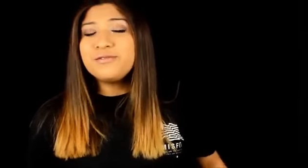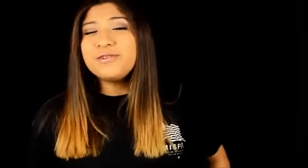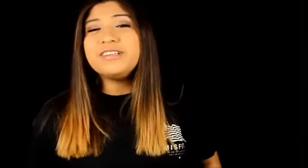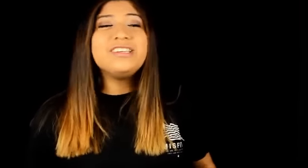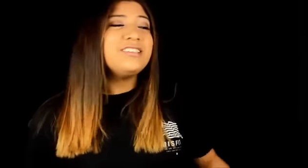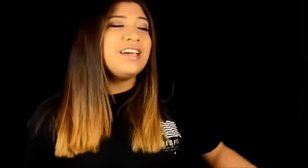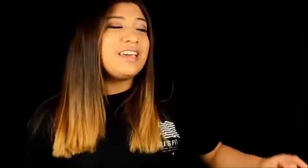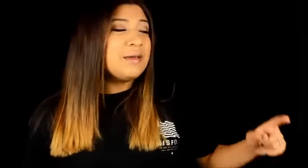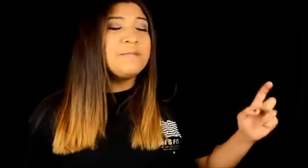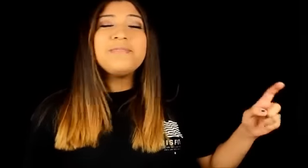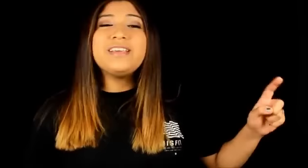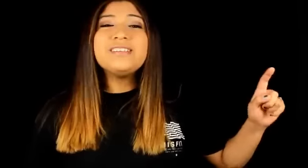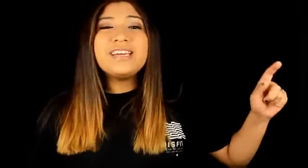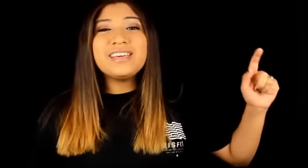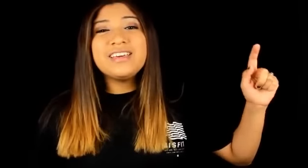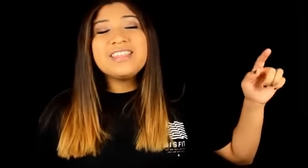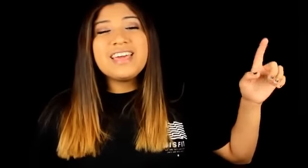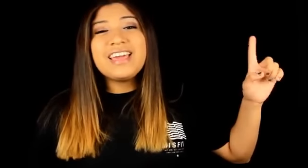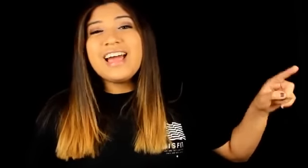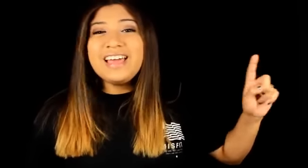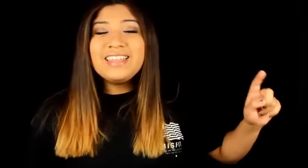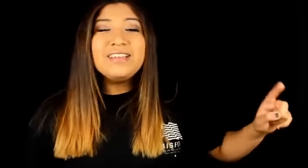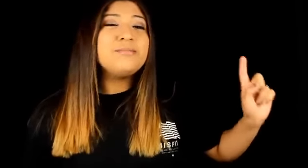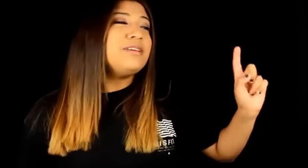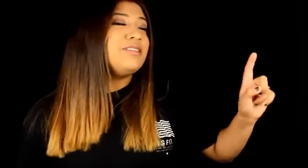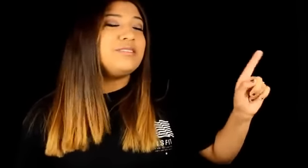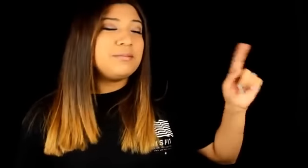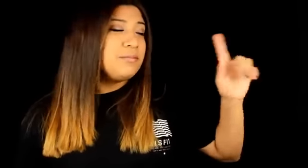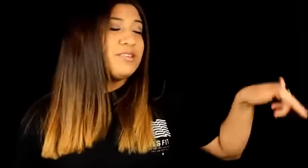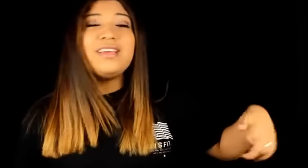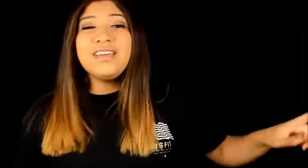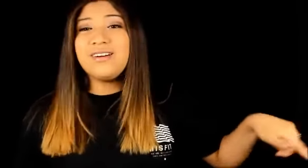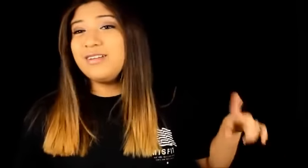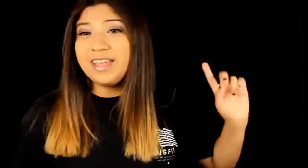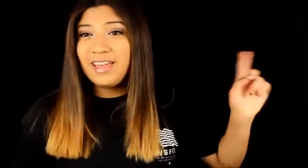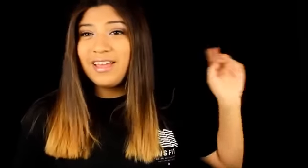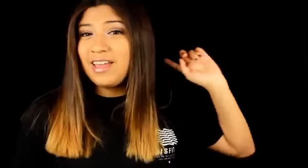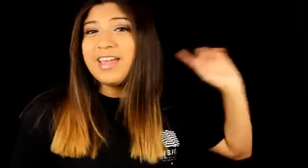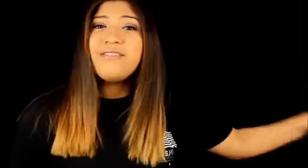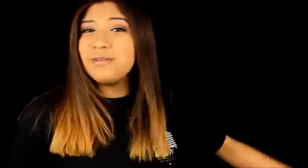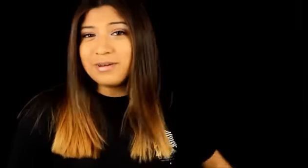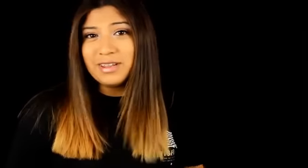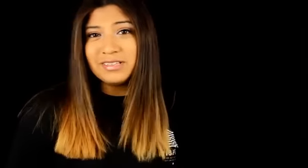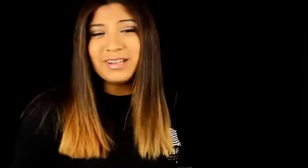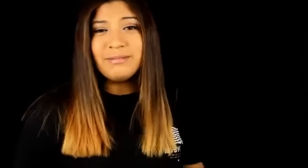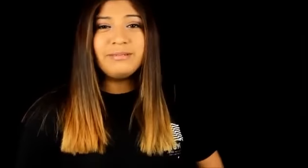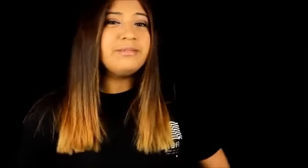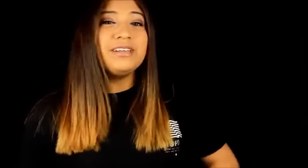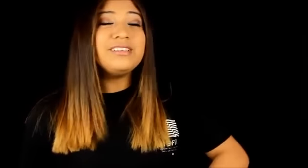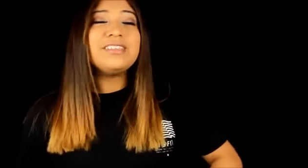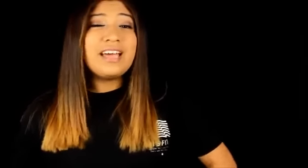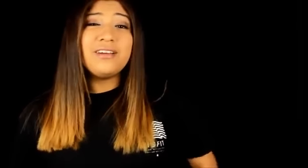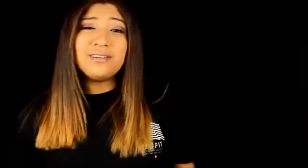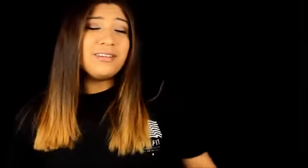voice he's like he's like that guy that needs to be singing on everybody's album because he's that good